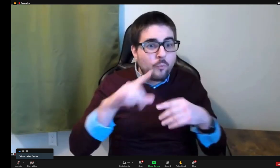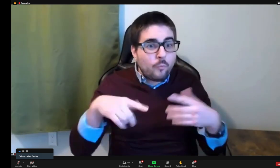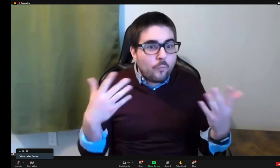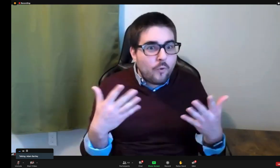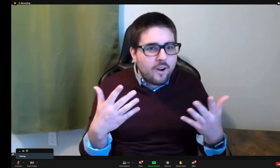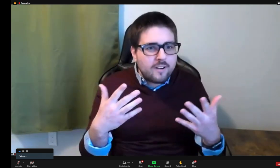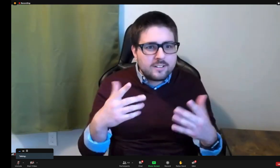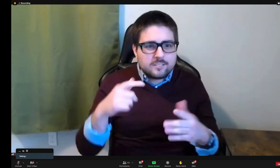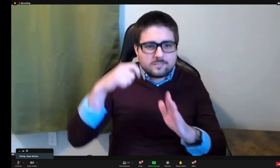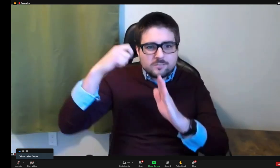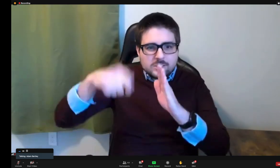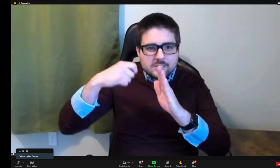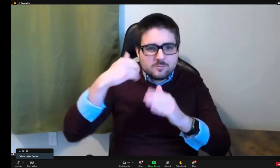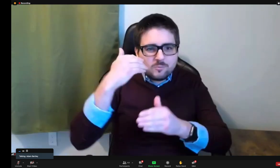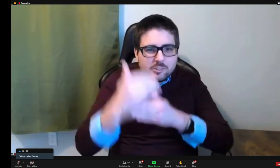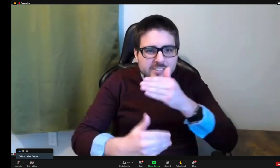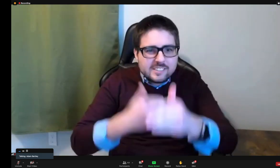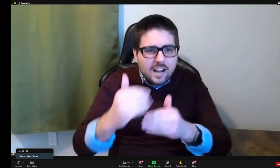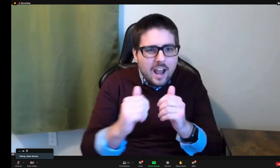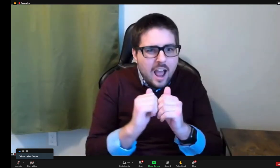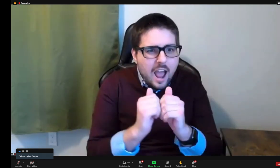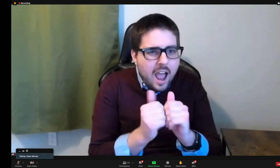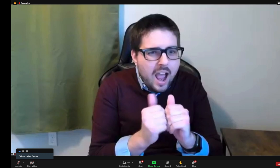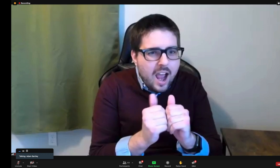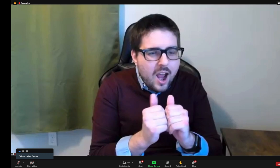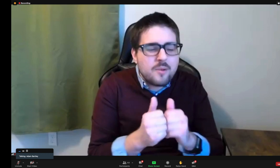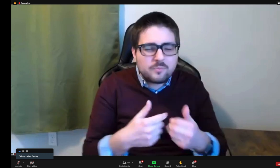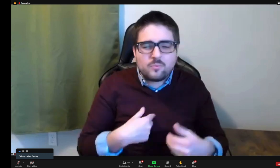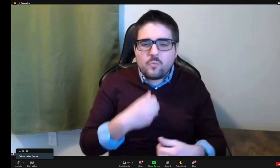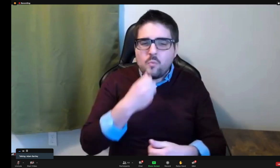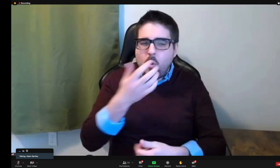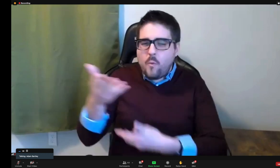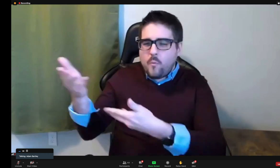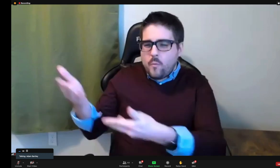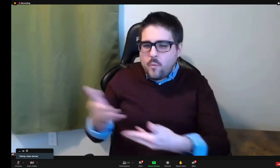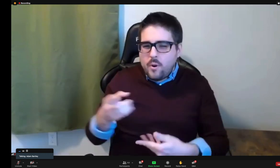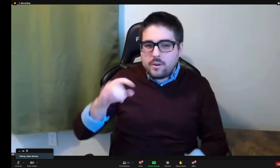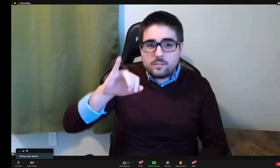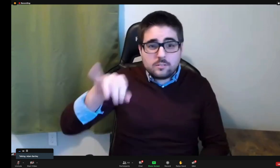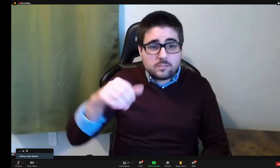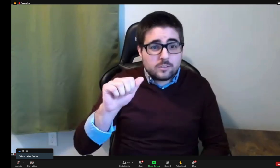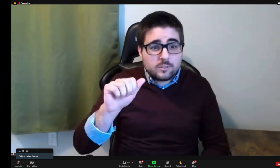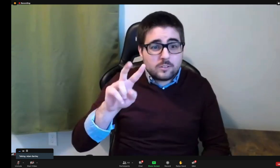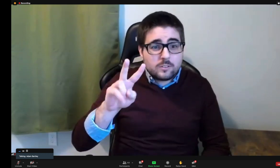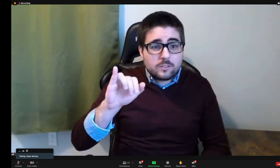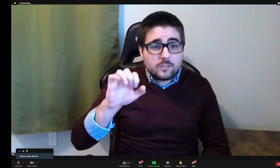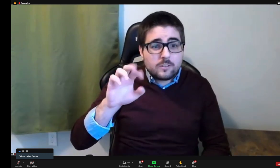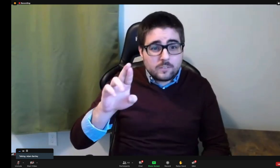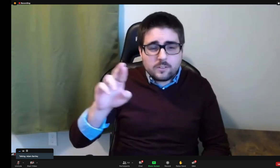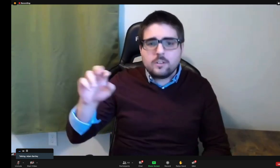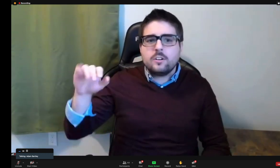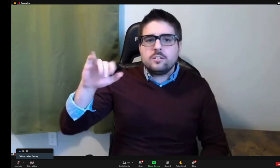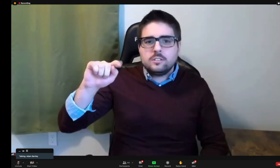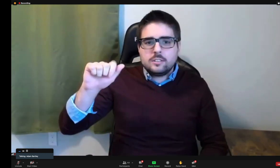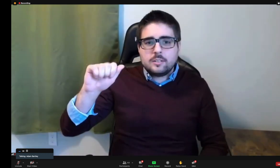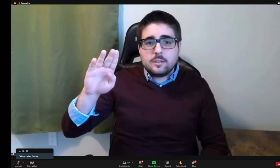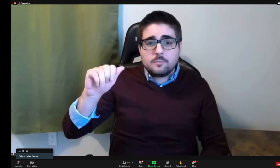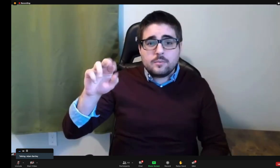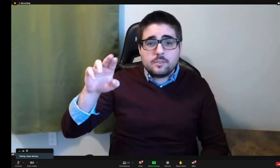the table. Next, I'd like to look into that cinematographic process. So with that, I want to invite Javier